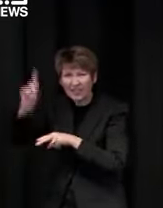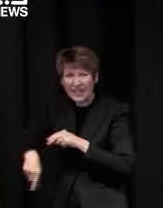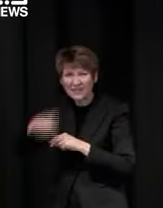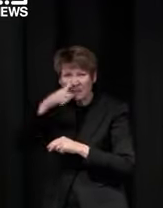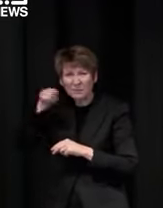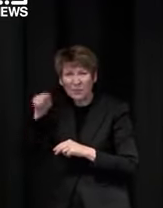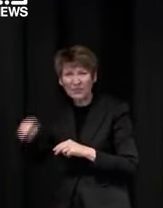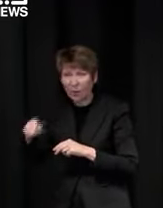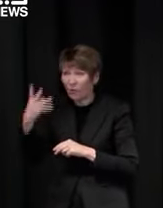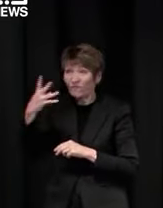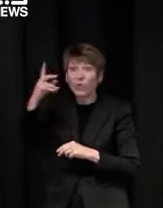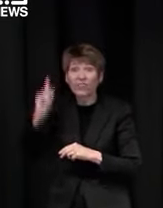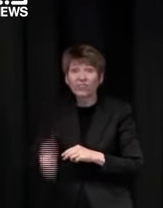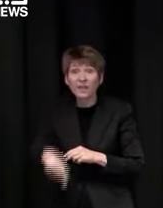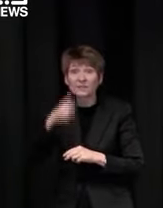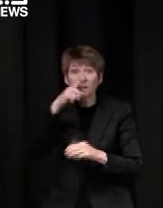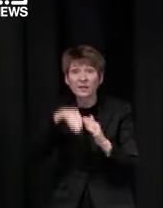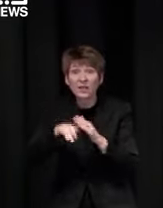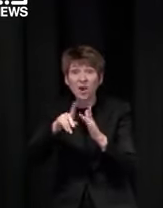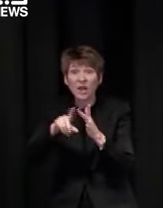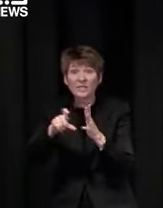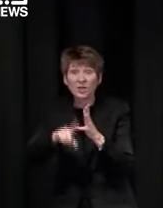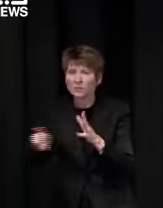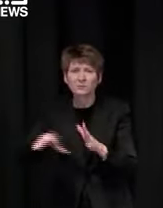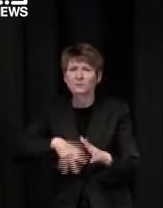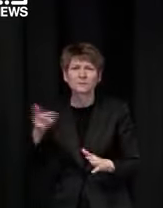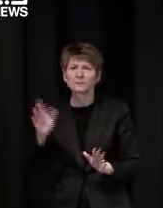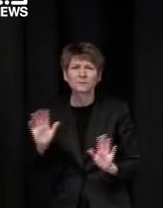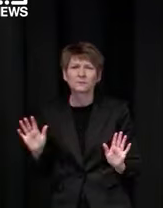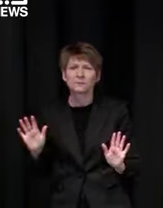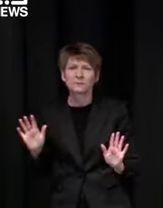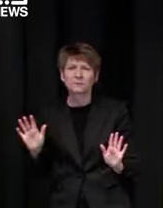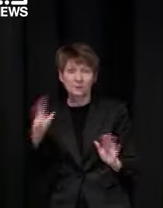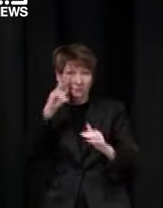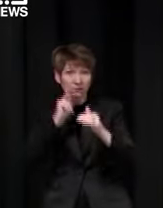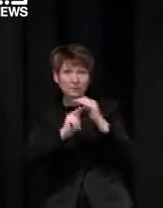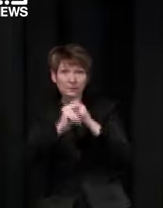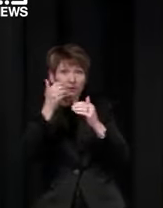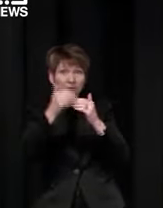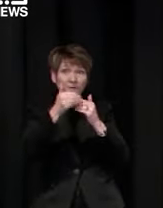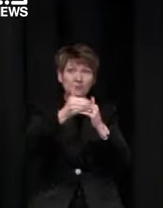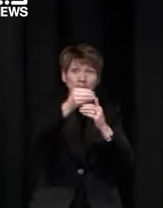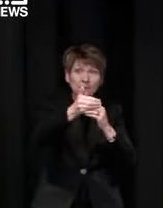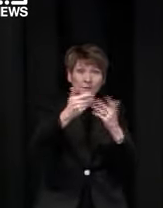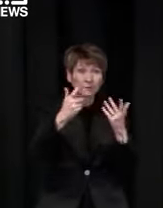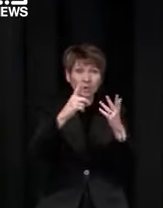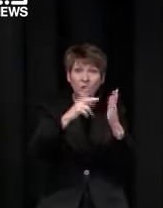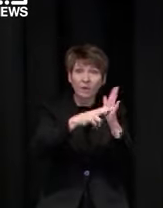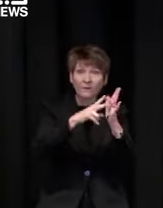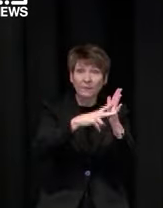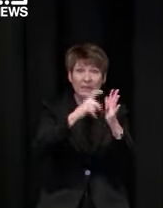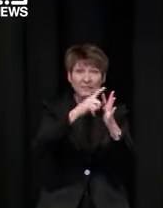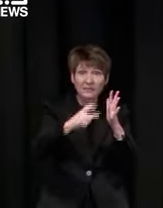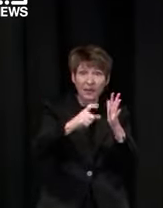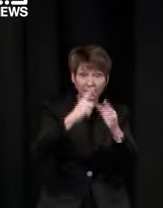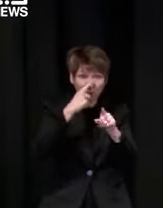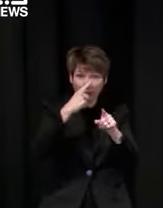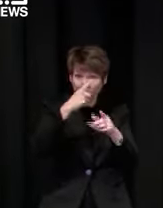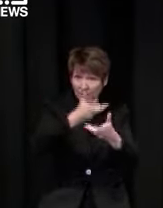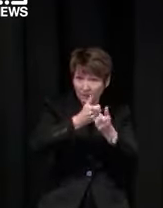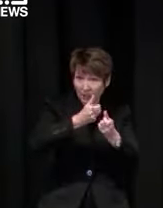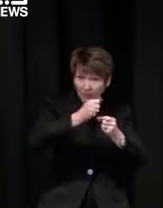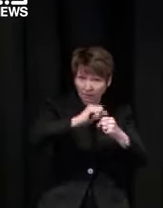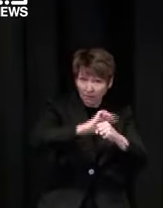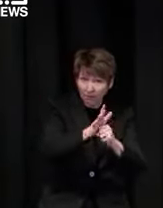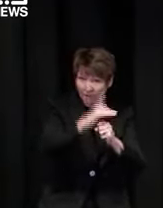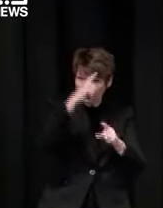alone four thousand like that's that if we get to that point and we may that is uh very very challenging very challenging when